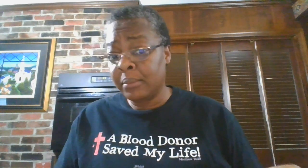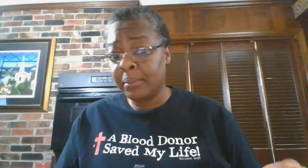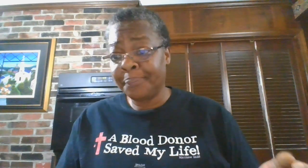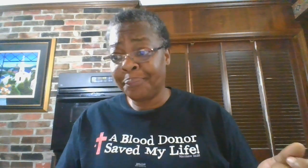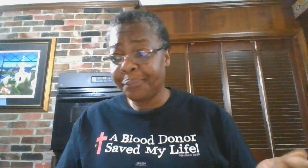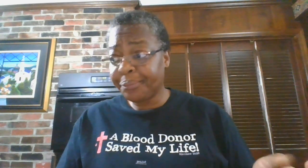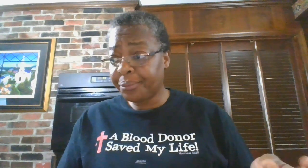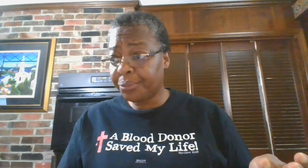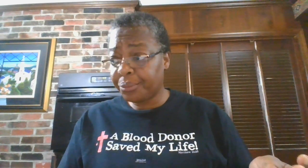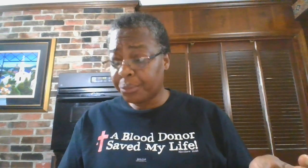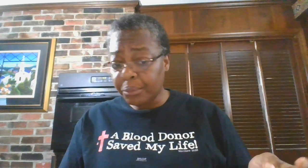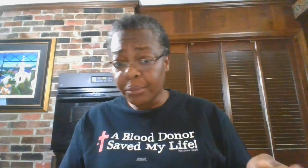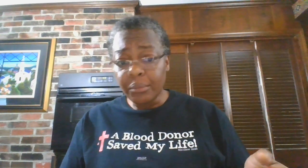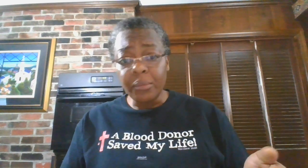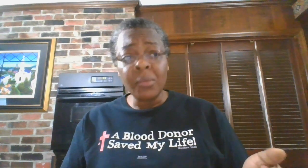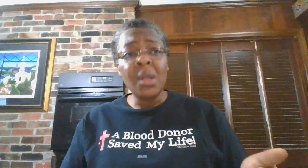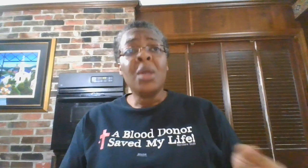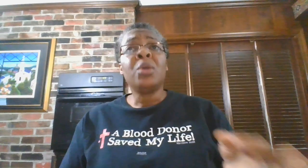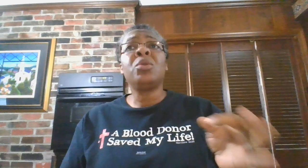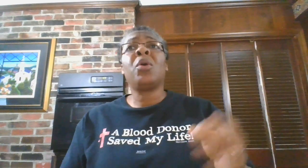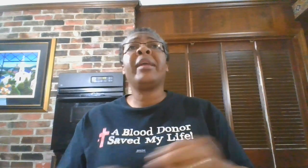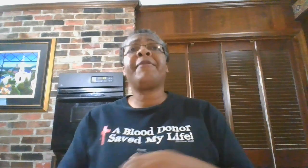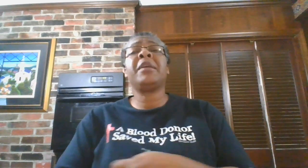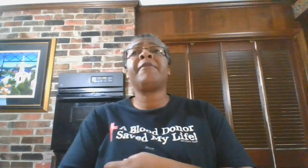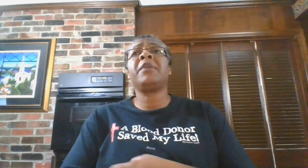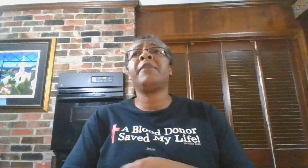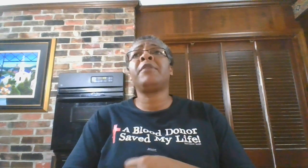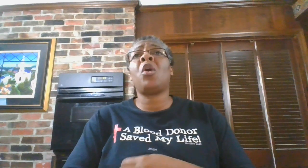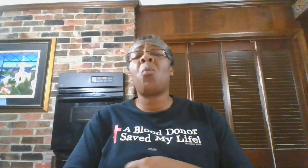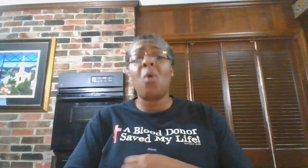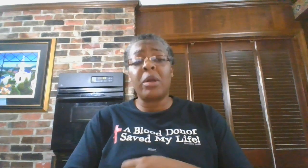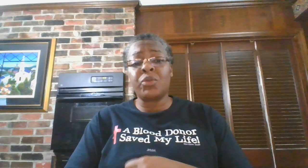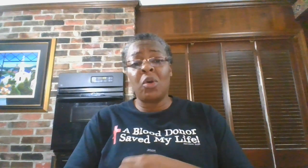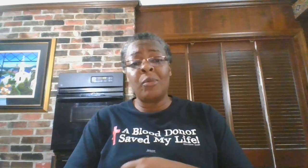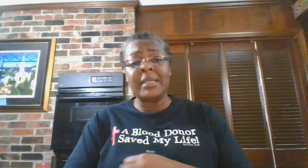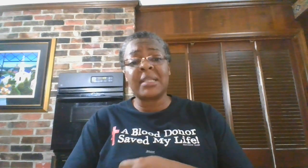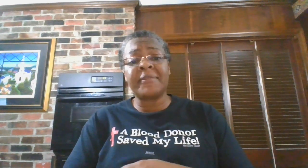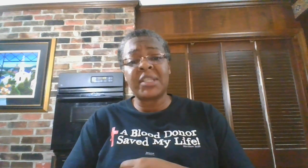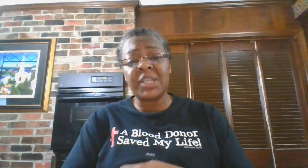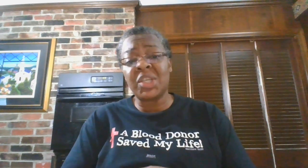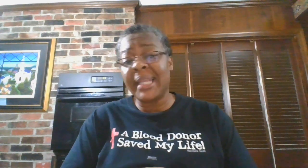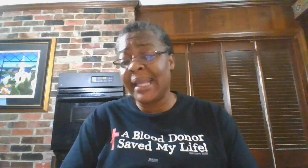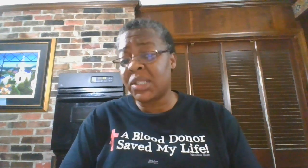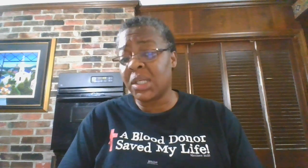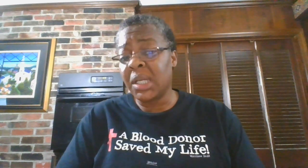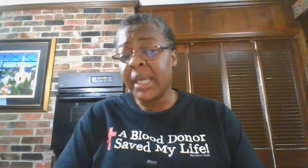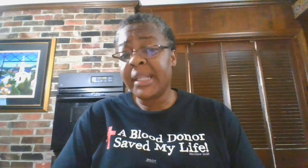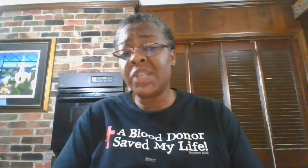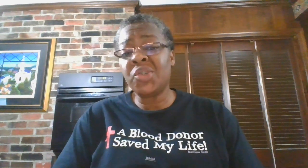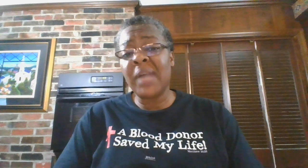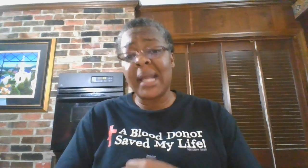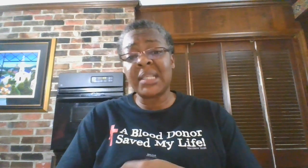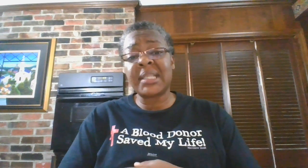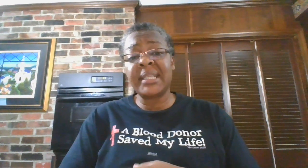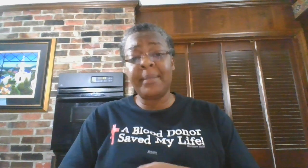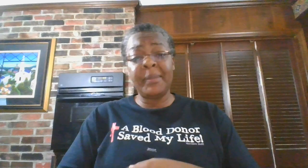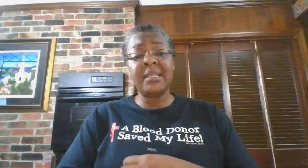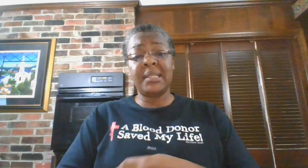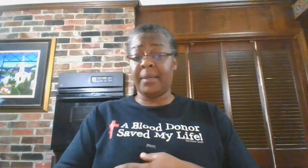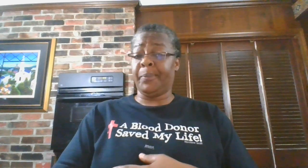you know, if your wardrobe is of such a nature that you got a slipping zipper,